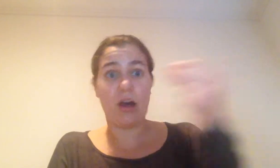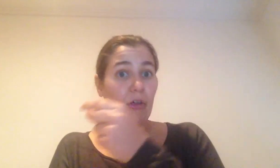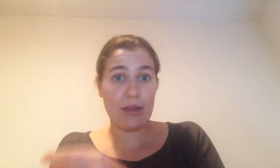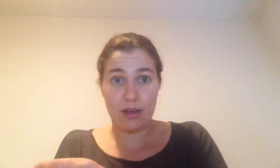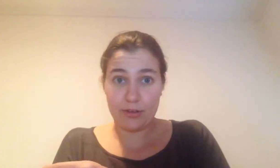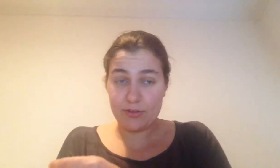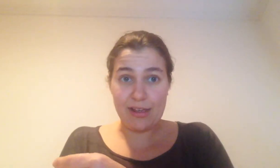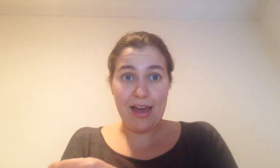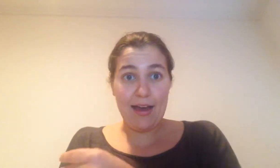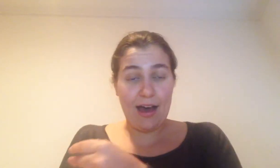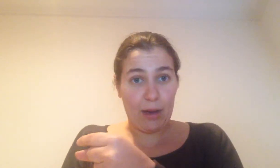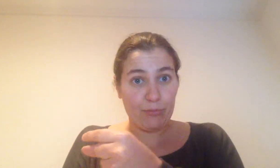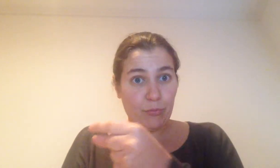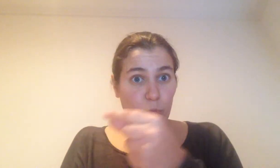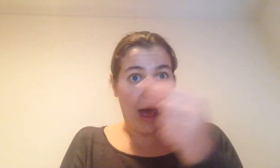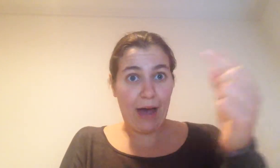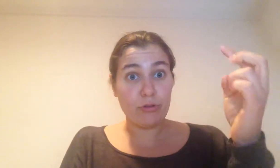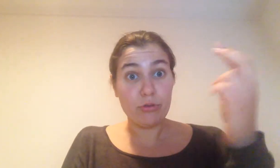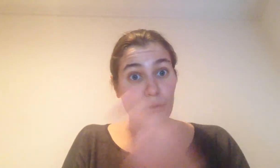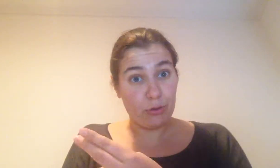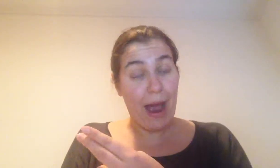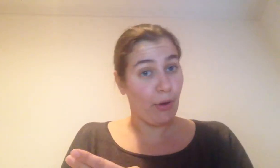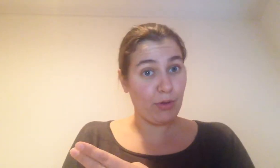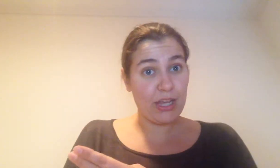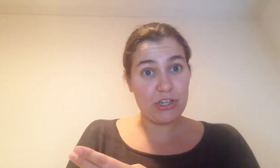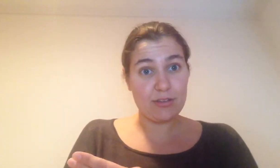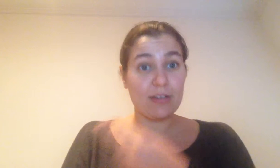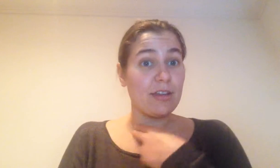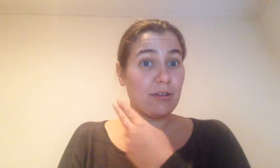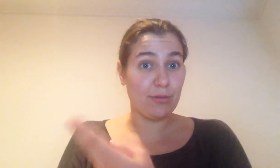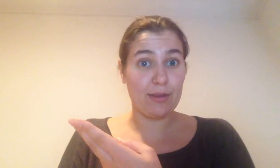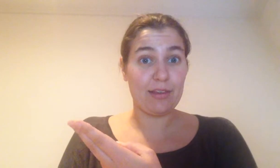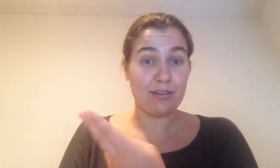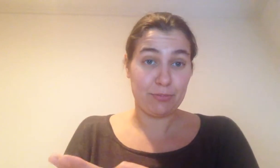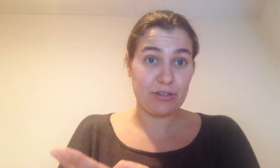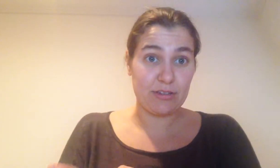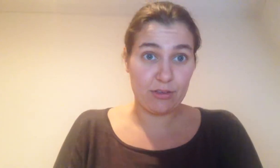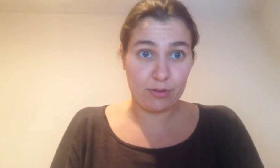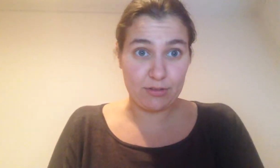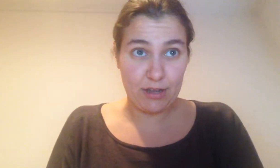colonize others? How do those power relations continue to exist and persist in the world today?